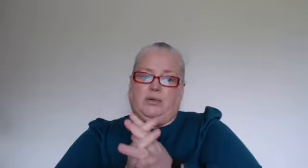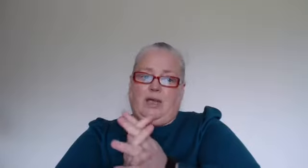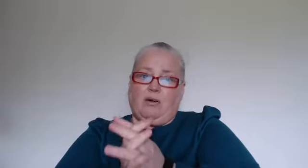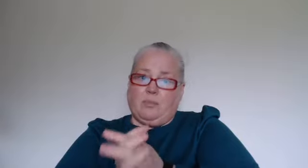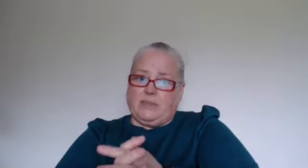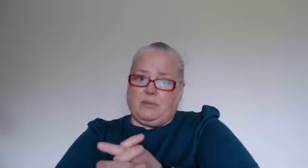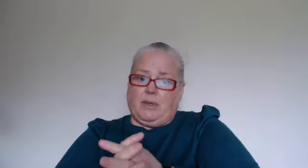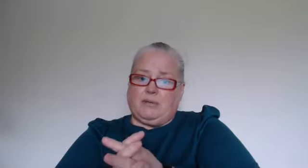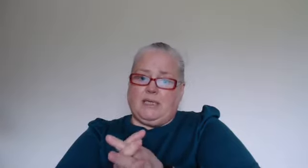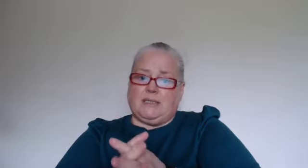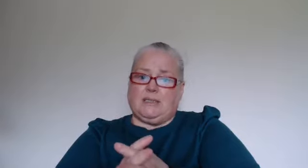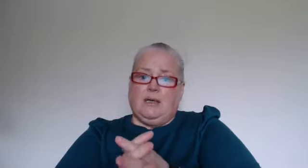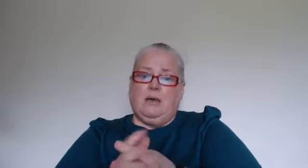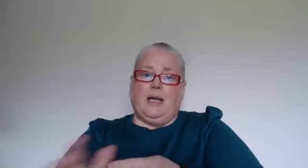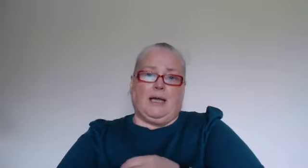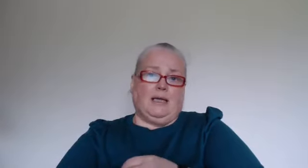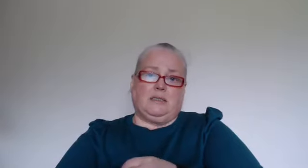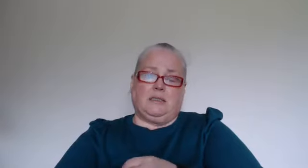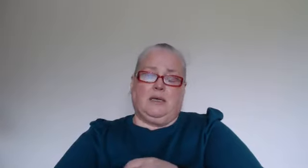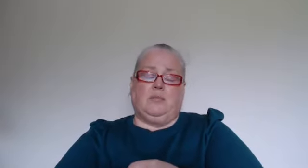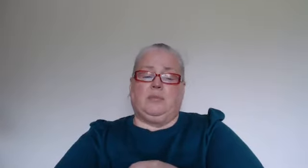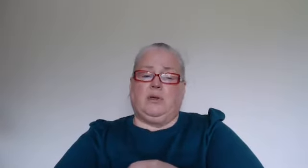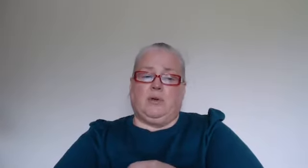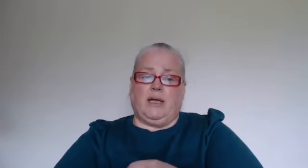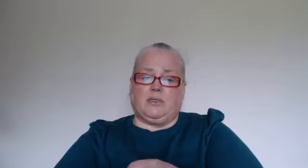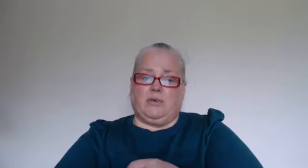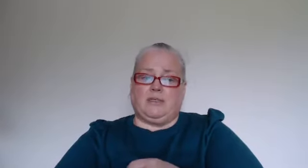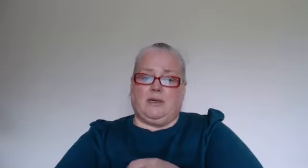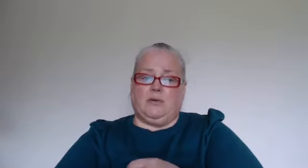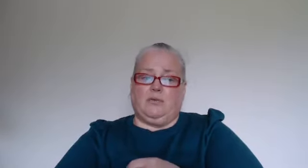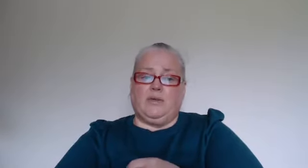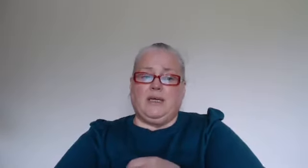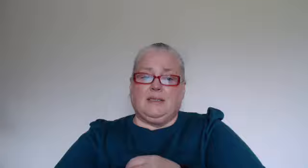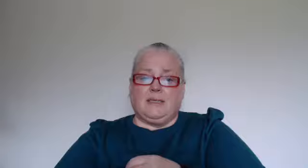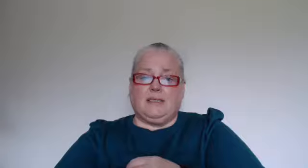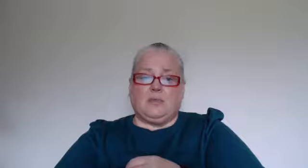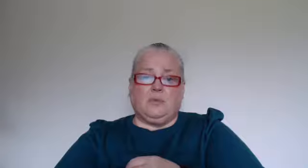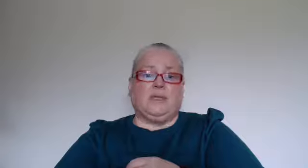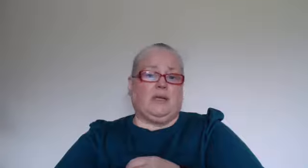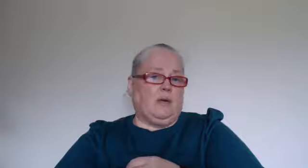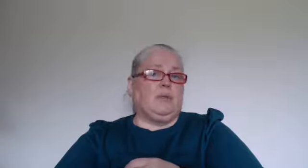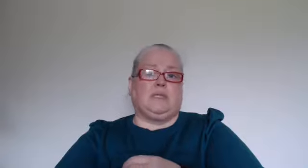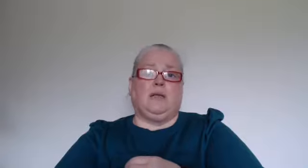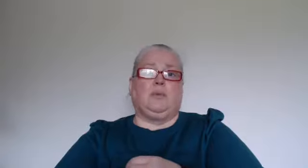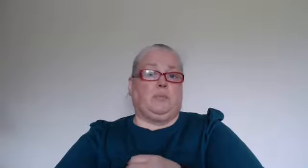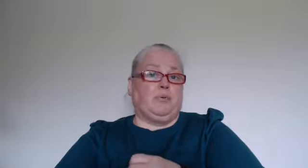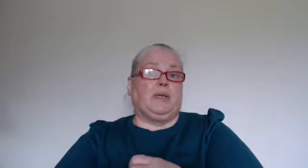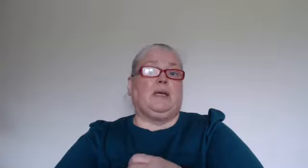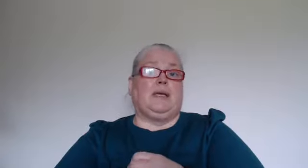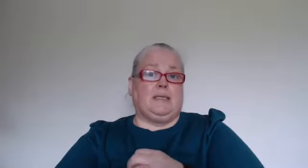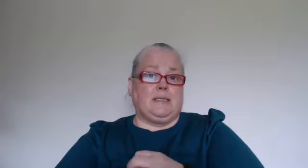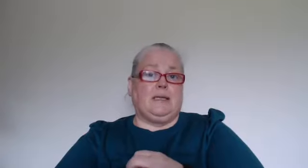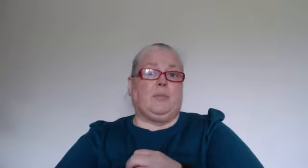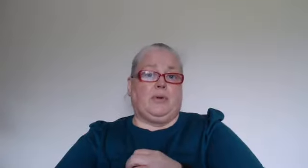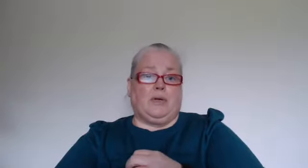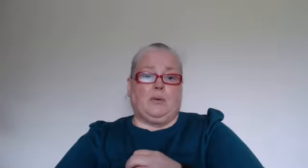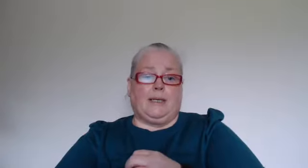a therapist about this i can't um you know i can't stress that enough this is something that can be dealt with pretty easily and pretty quickly